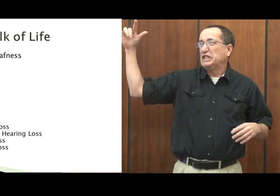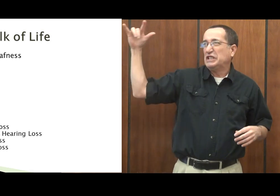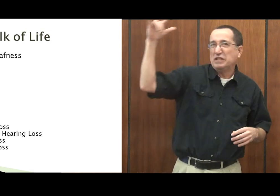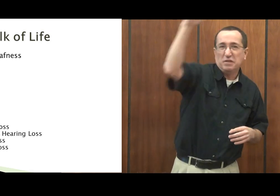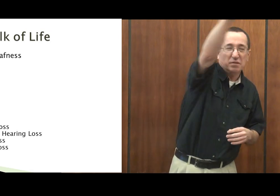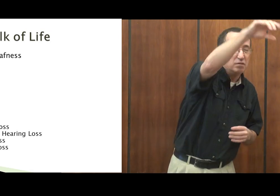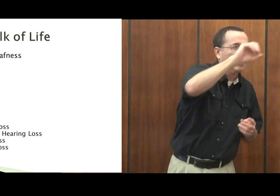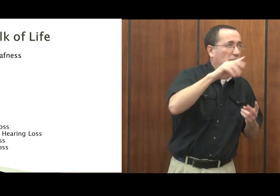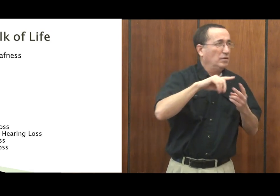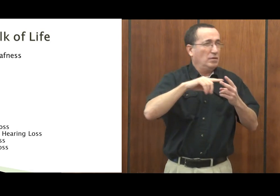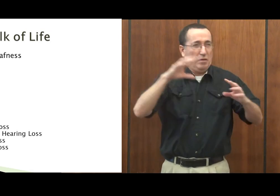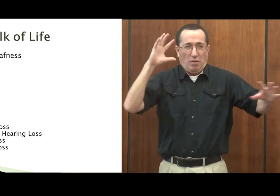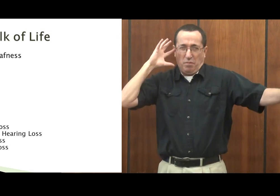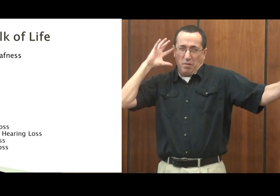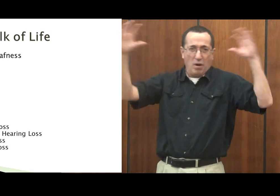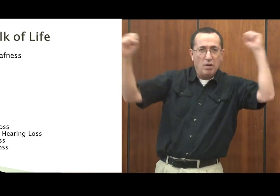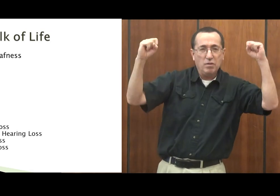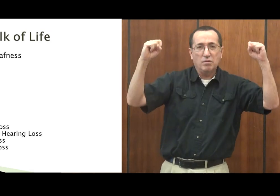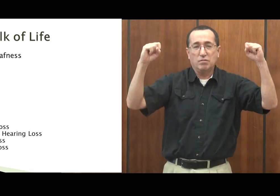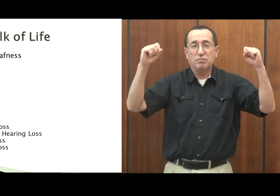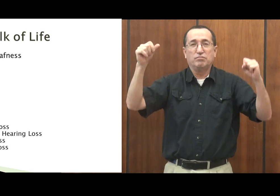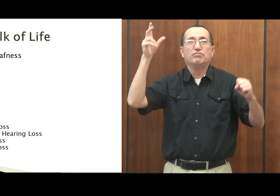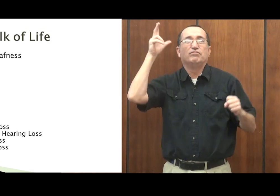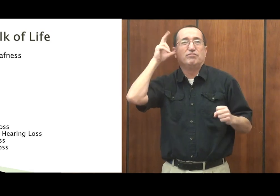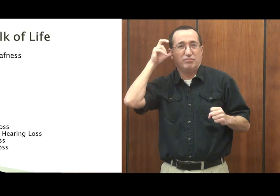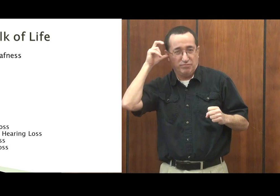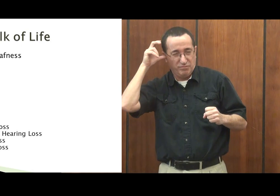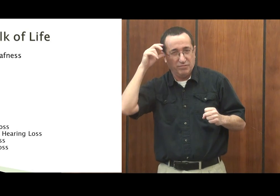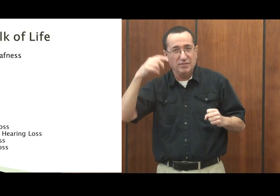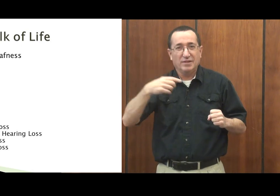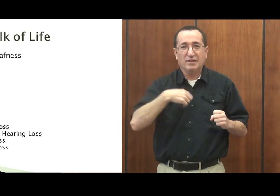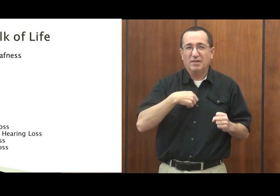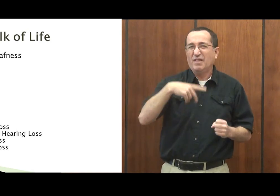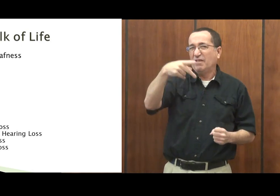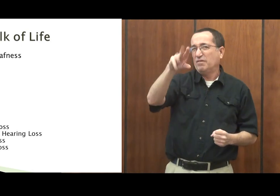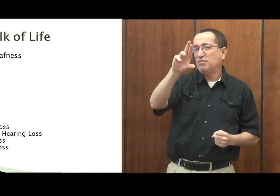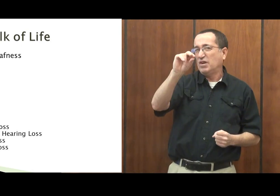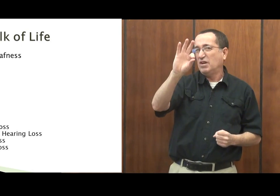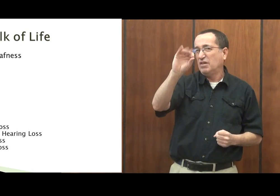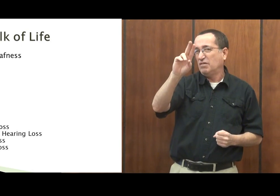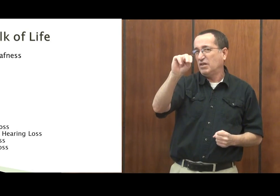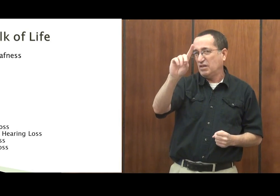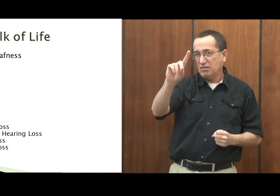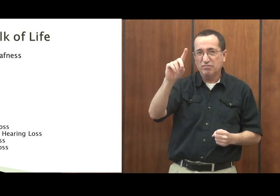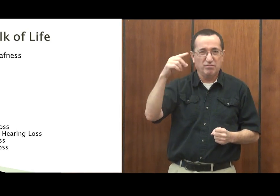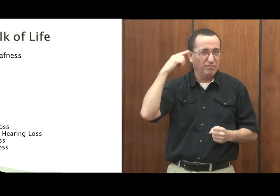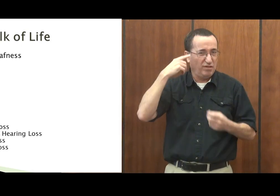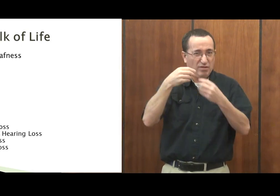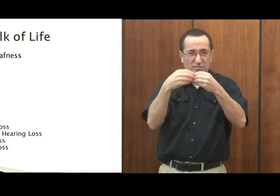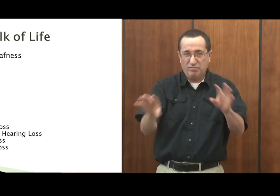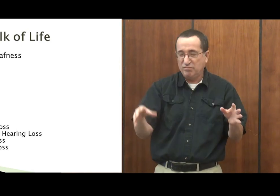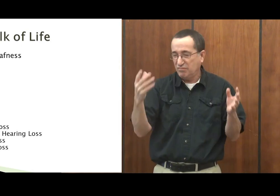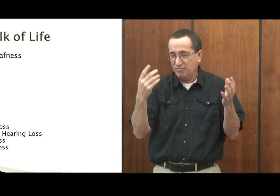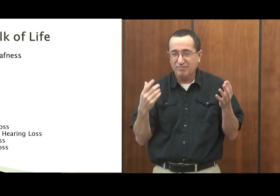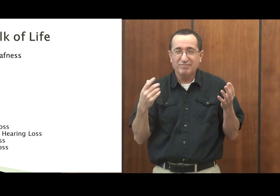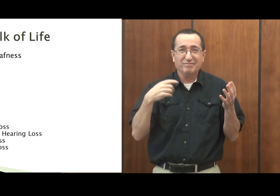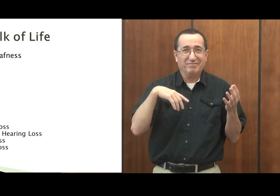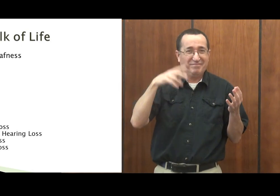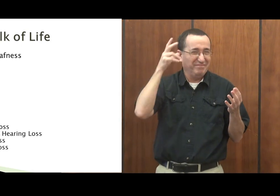hear a jet airplane going over. Very loud sounds is the decibels you'll be able to hear. And that is what we call